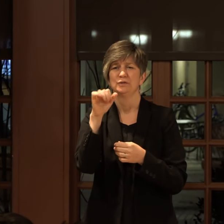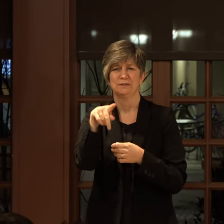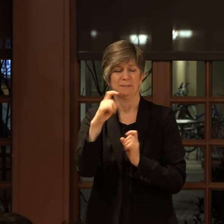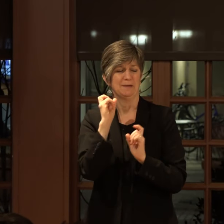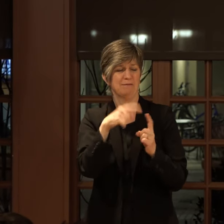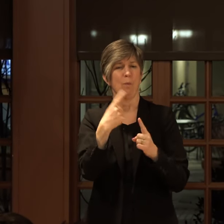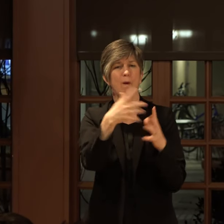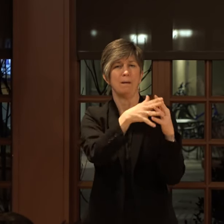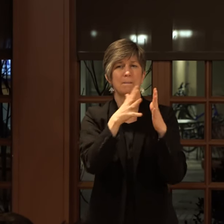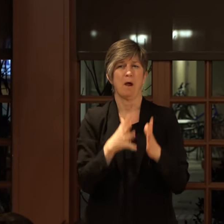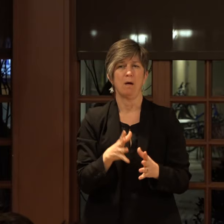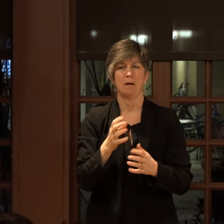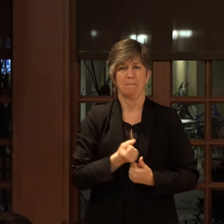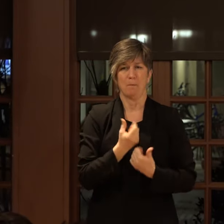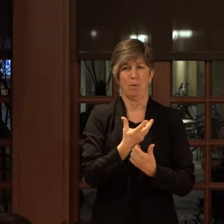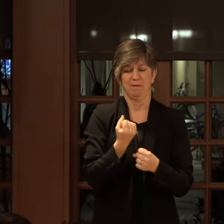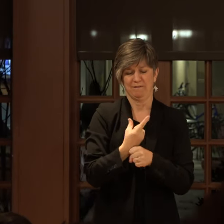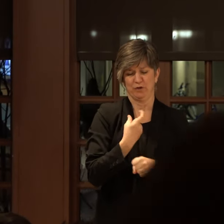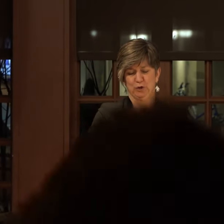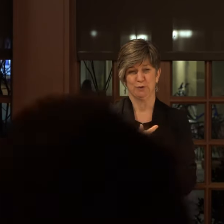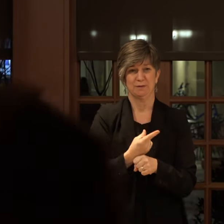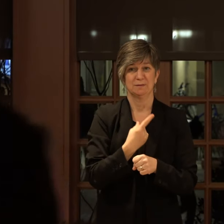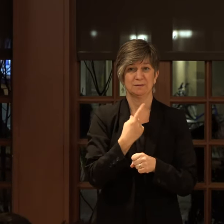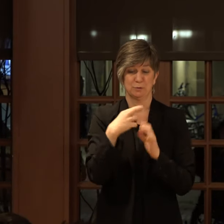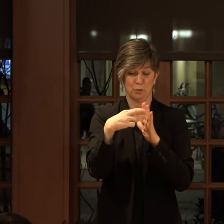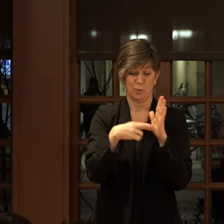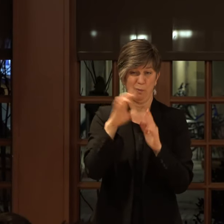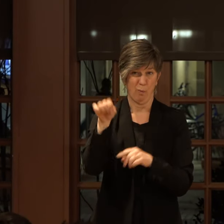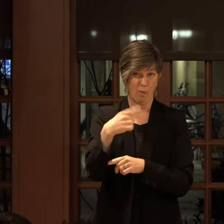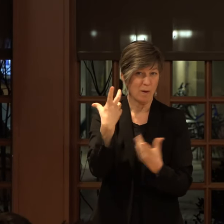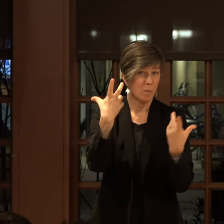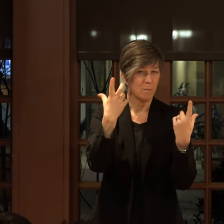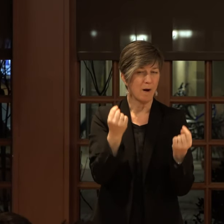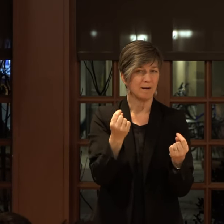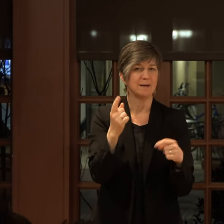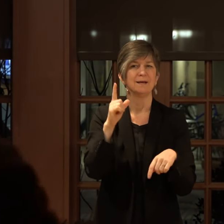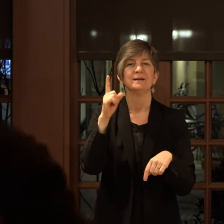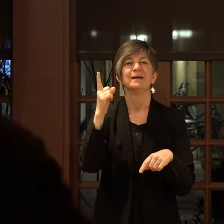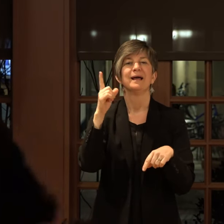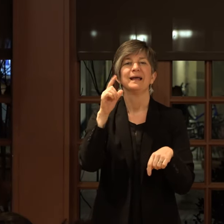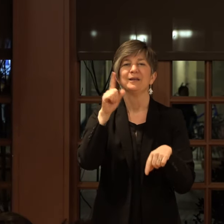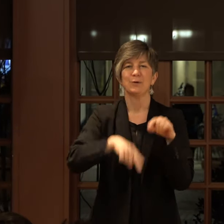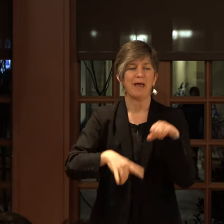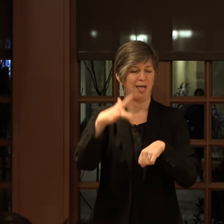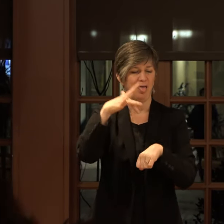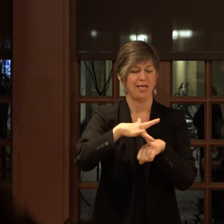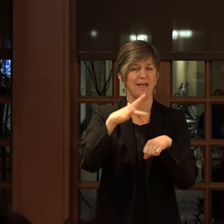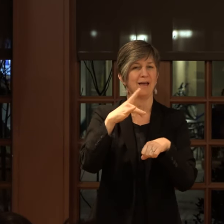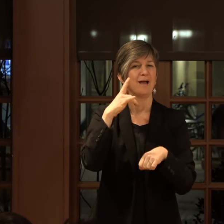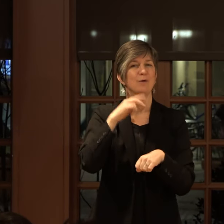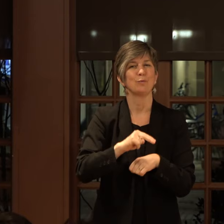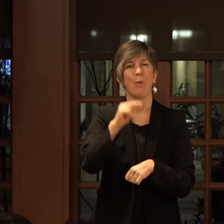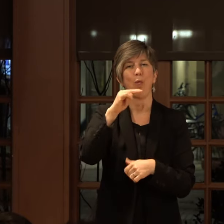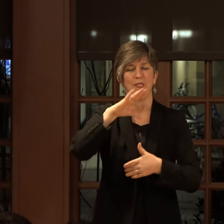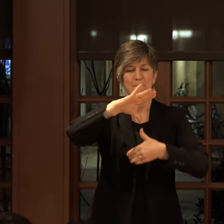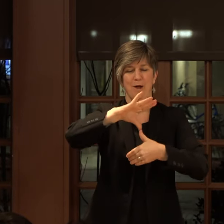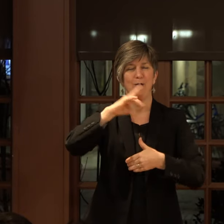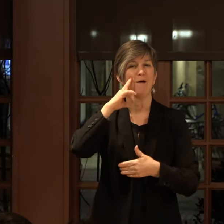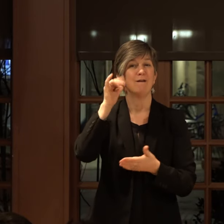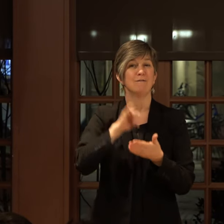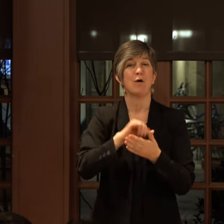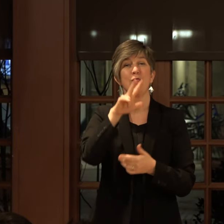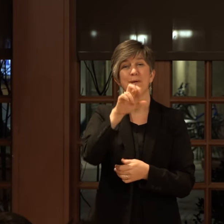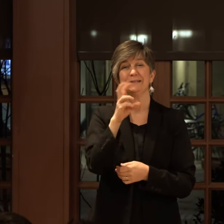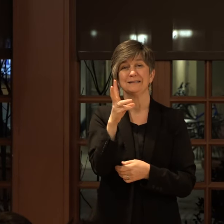American poet a year, where the only real rule is that you have to be off the continent of North America for 365 consecutive days,